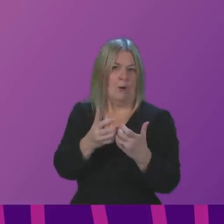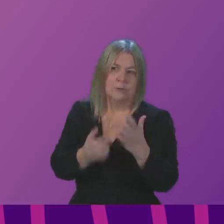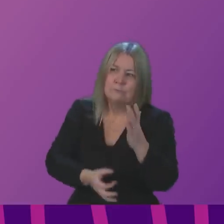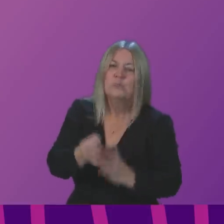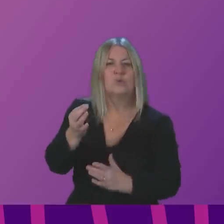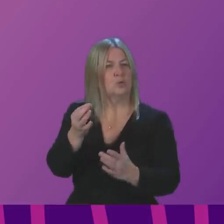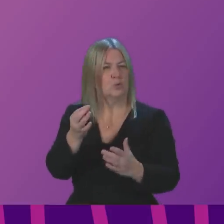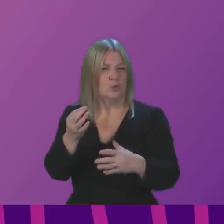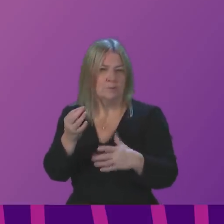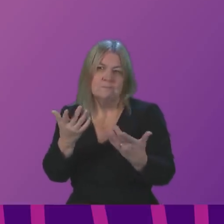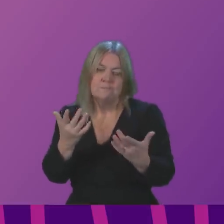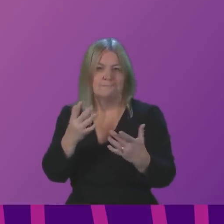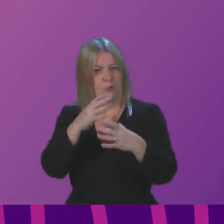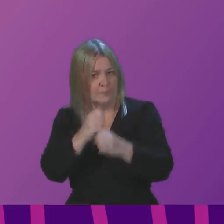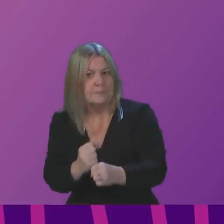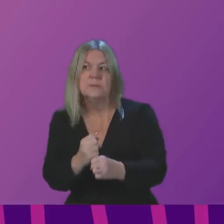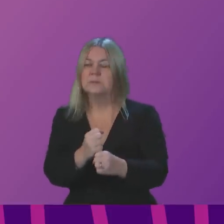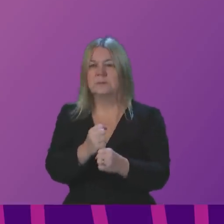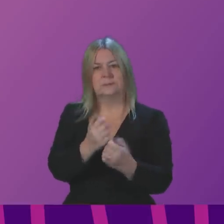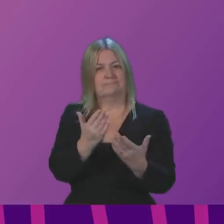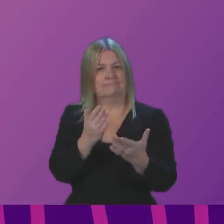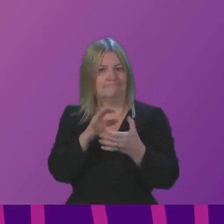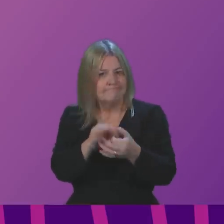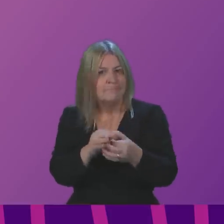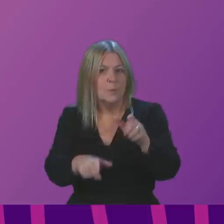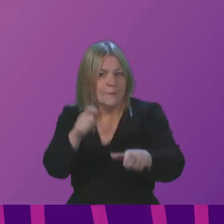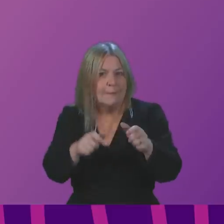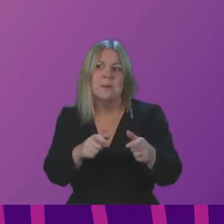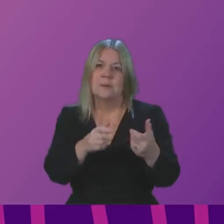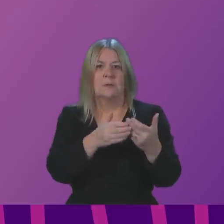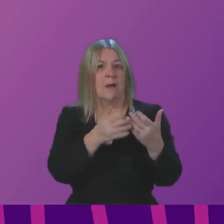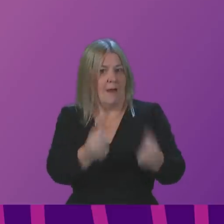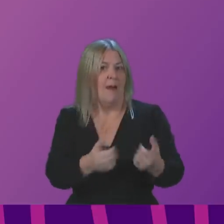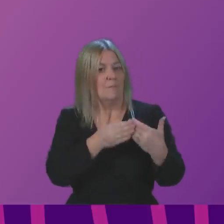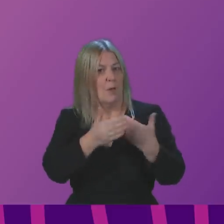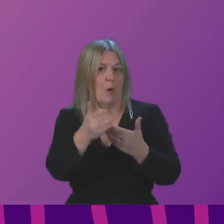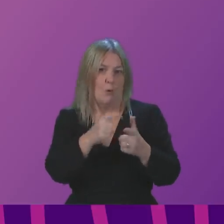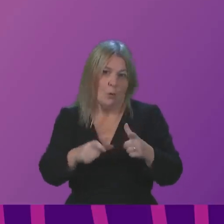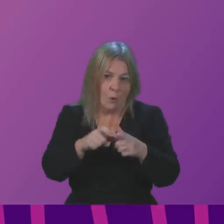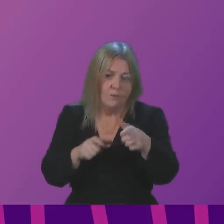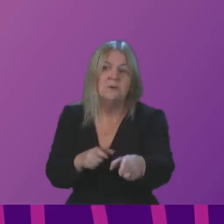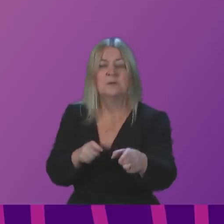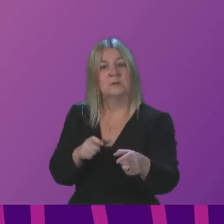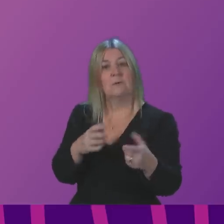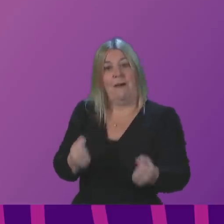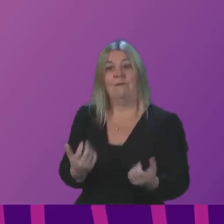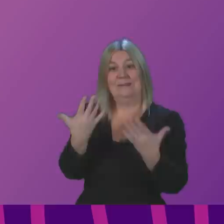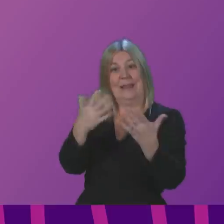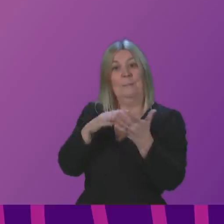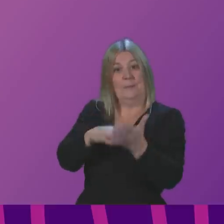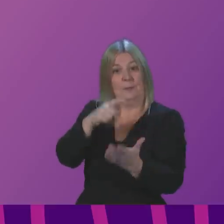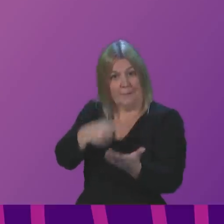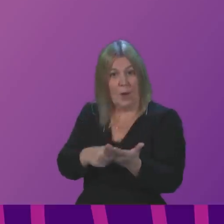that is important. These commitments are already backed by a £10 million long COVID support fund, so there is already financial